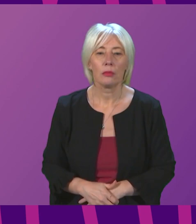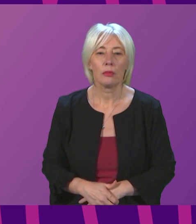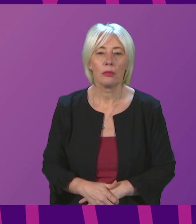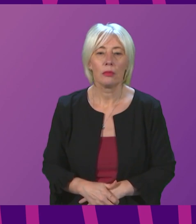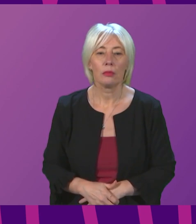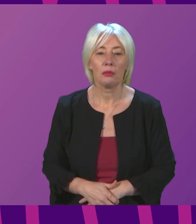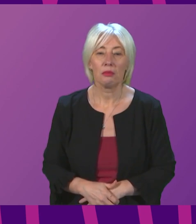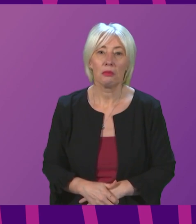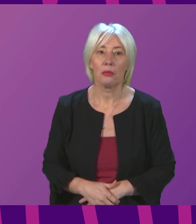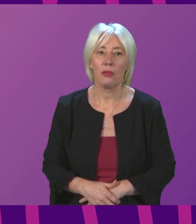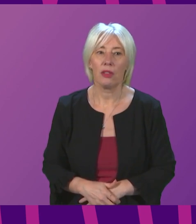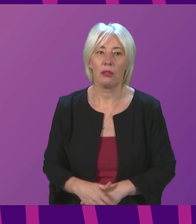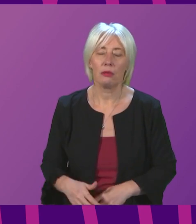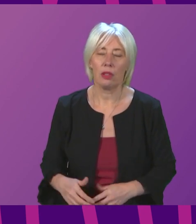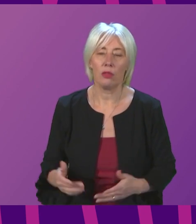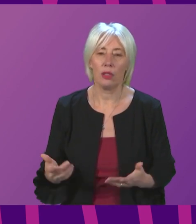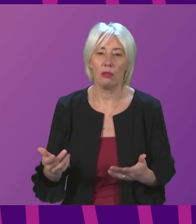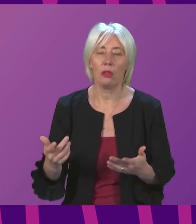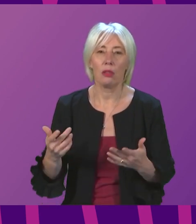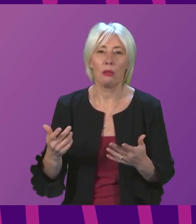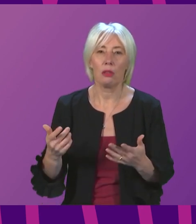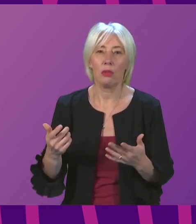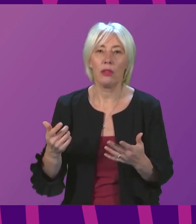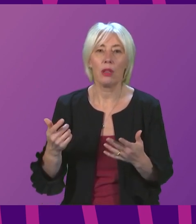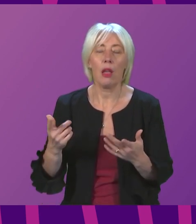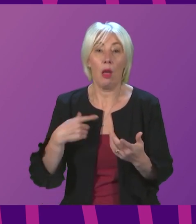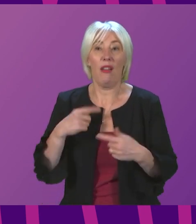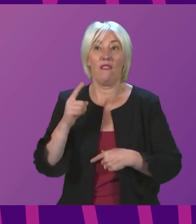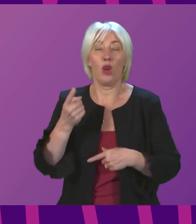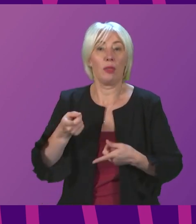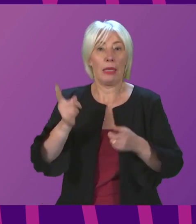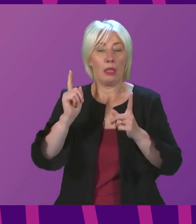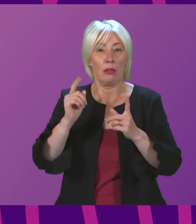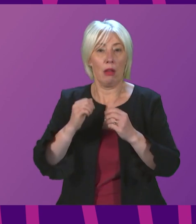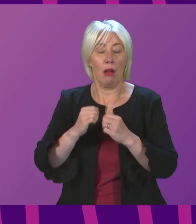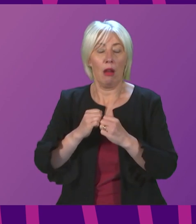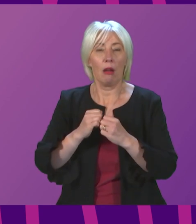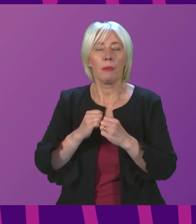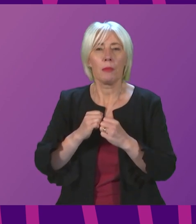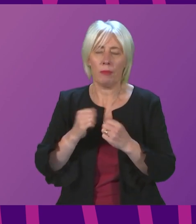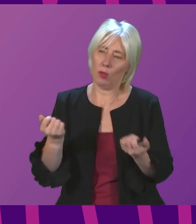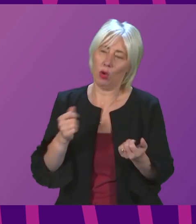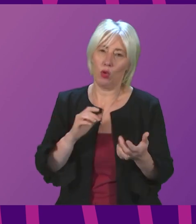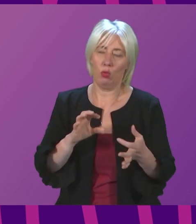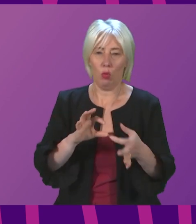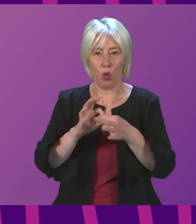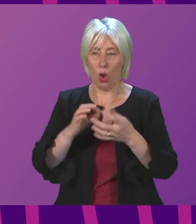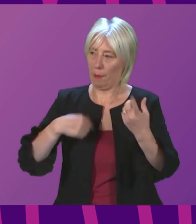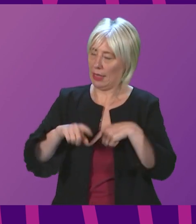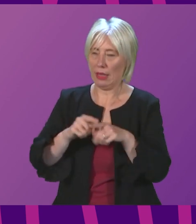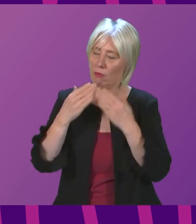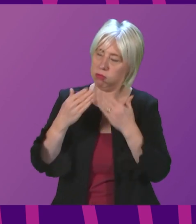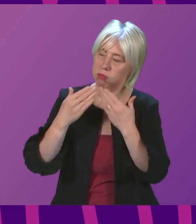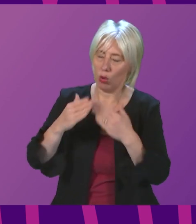Thank you, President Officer. Can I ask the First Minister if she will join me in thanking every member of our